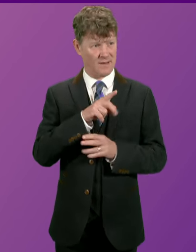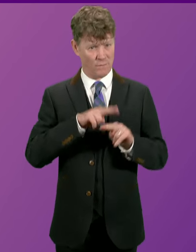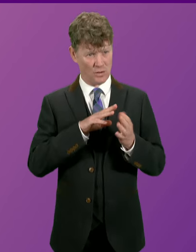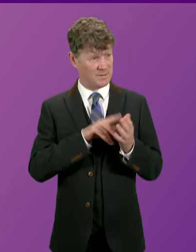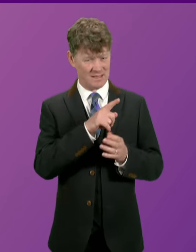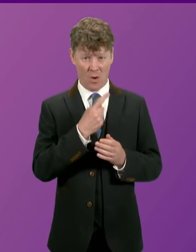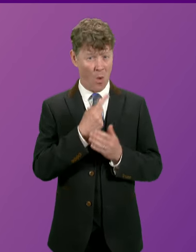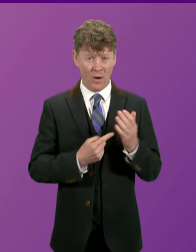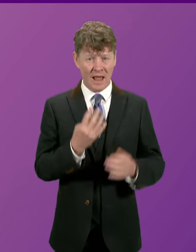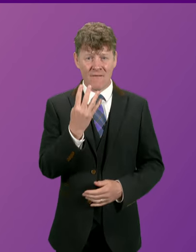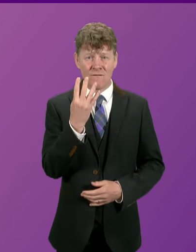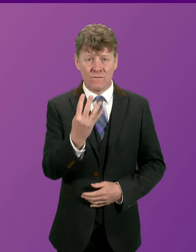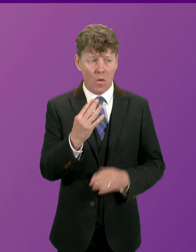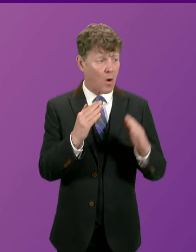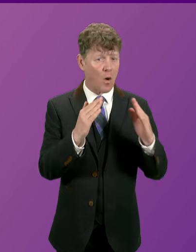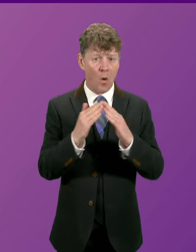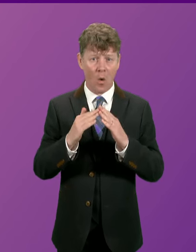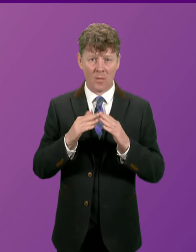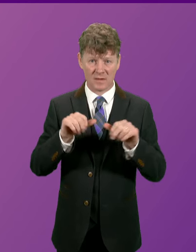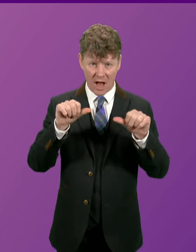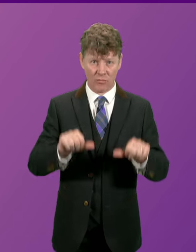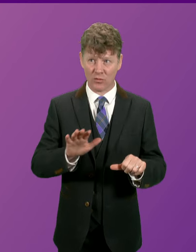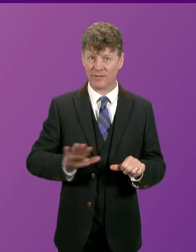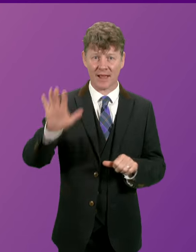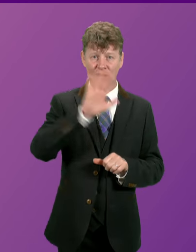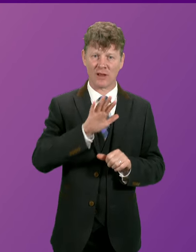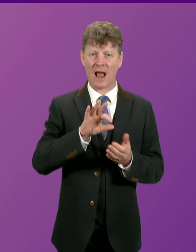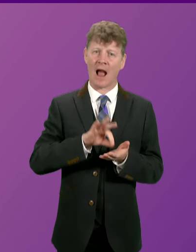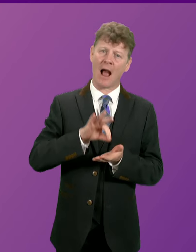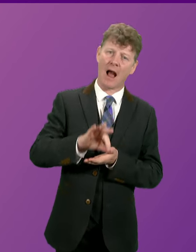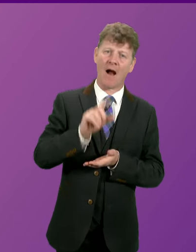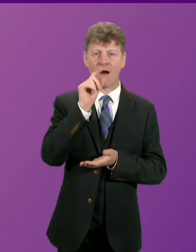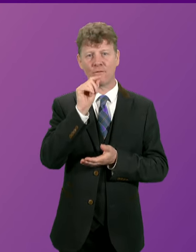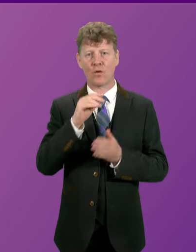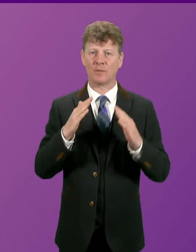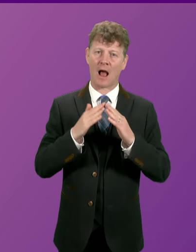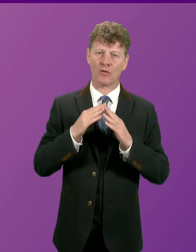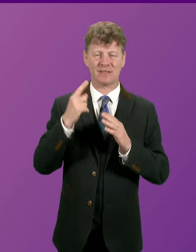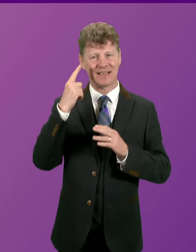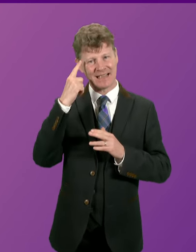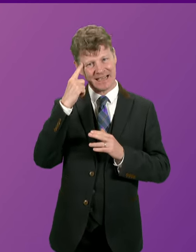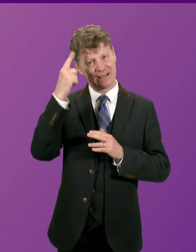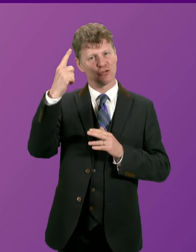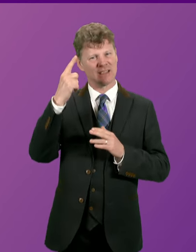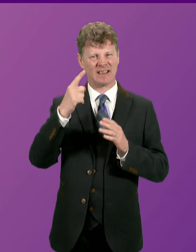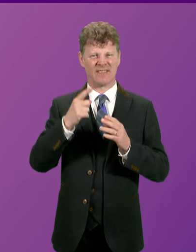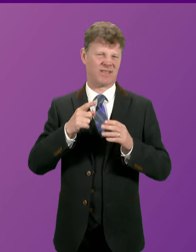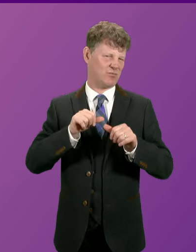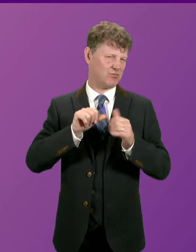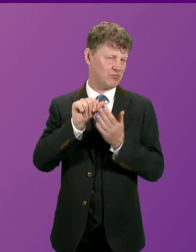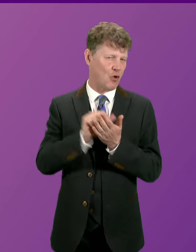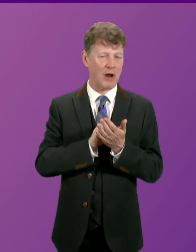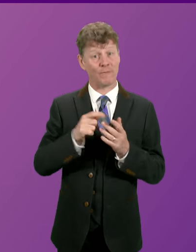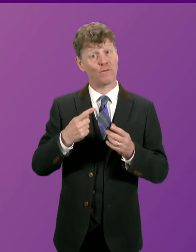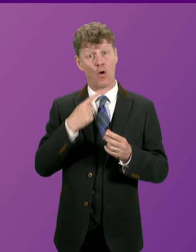homes have been approved nationally under the Affordable Housing Initiative for Key Workers scheme, whether he will provide an